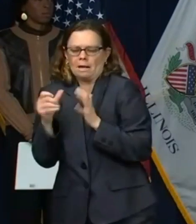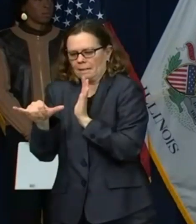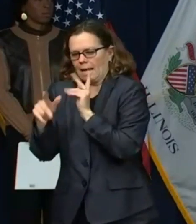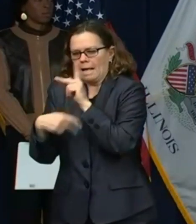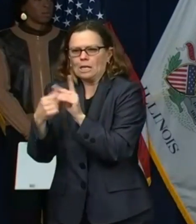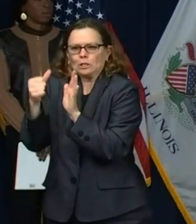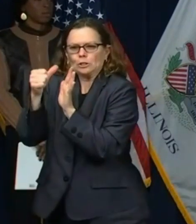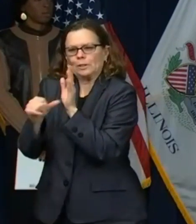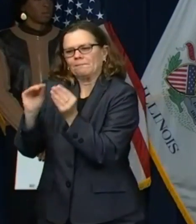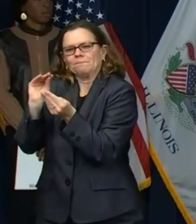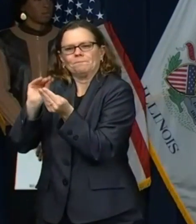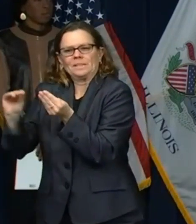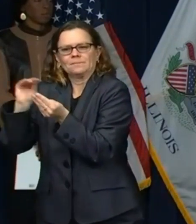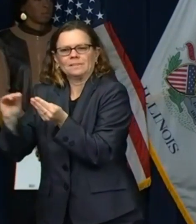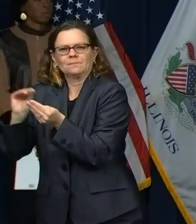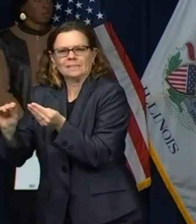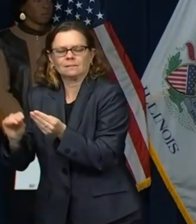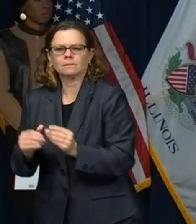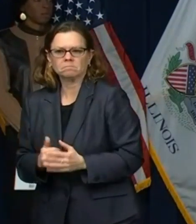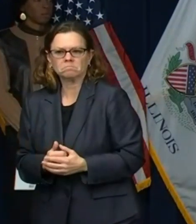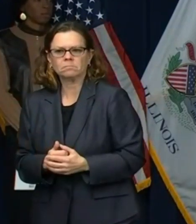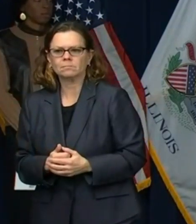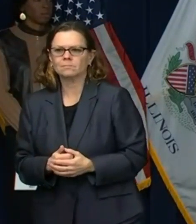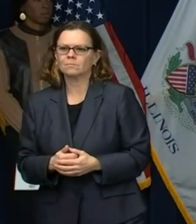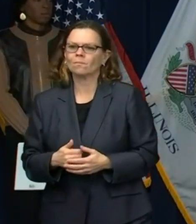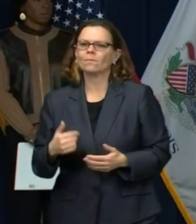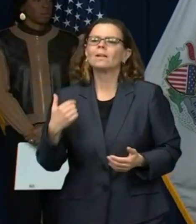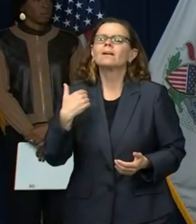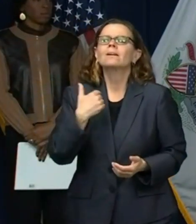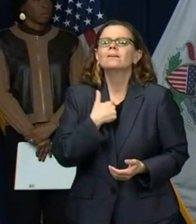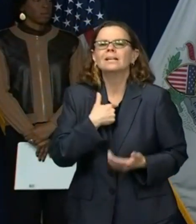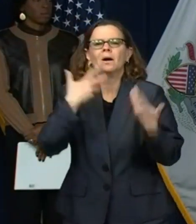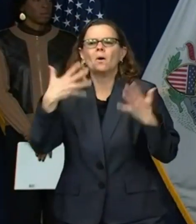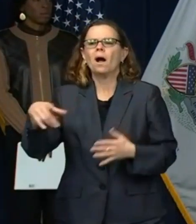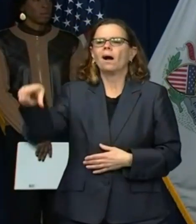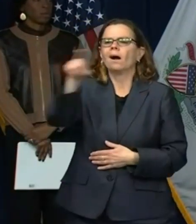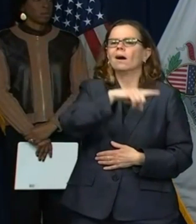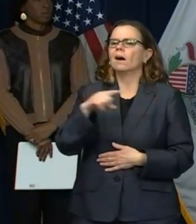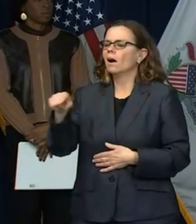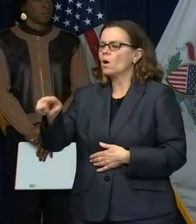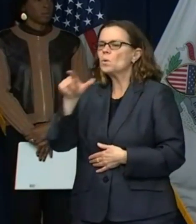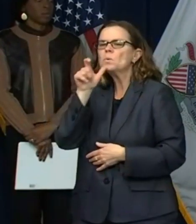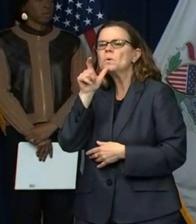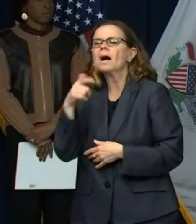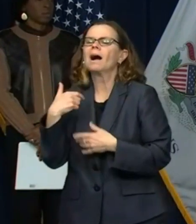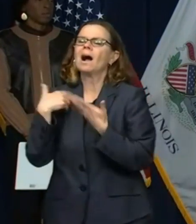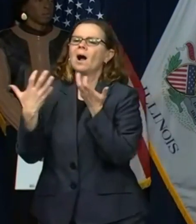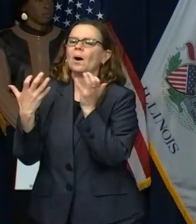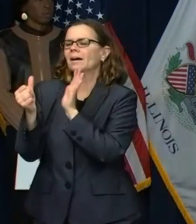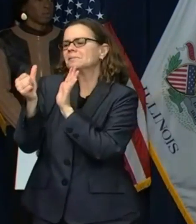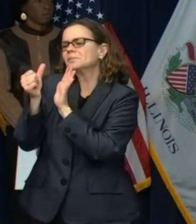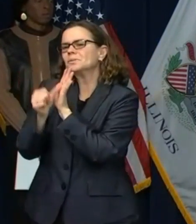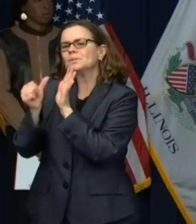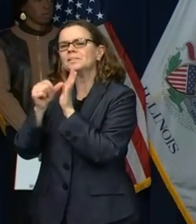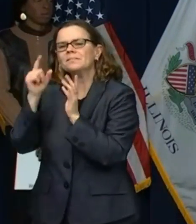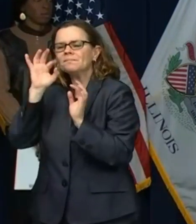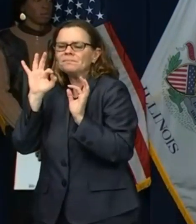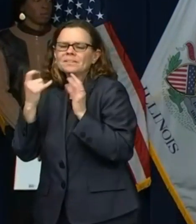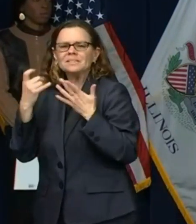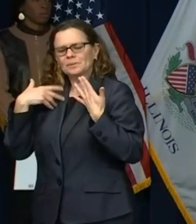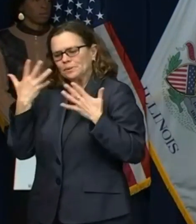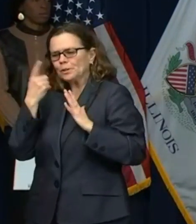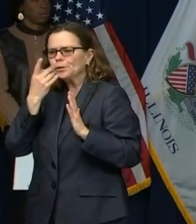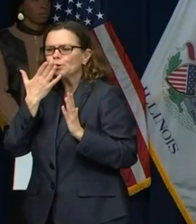want to do is fill hospital beds with elective surgeries and find out that there's an outbreak that you can't manage